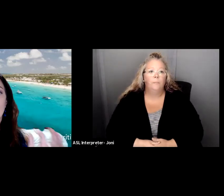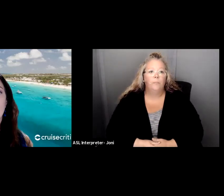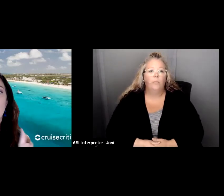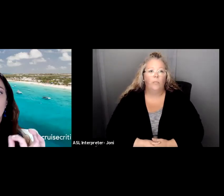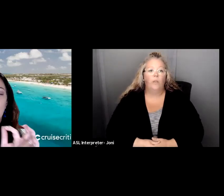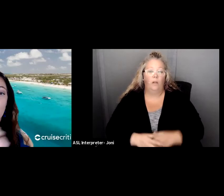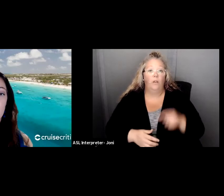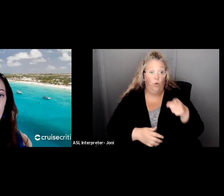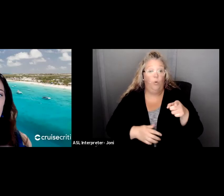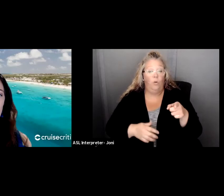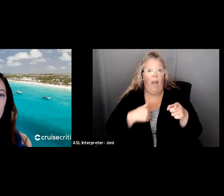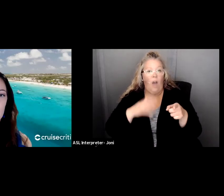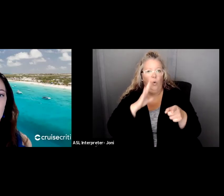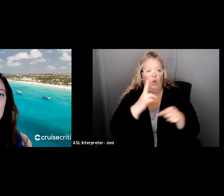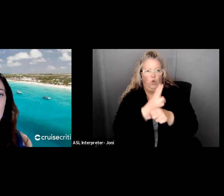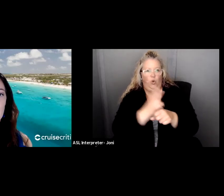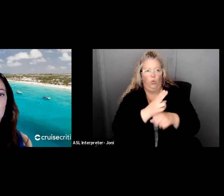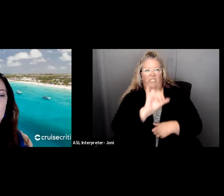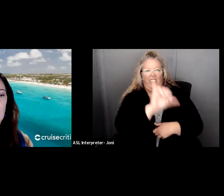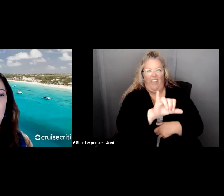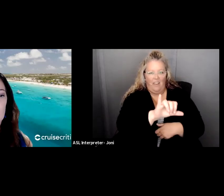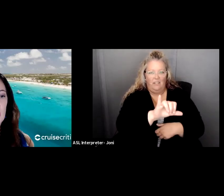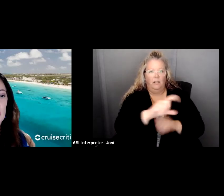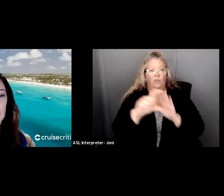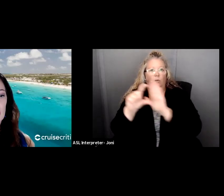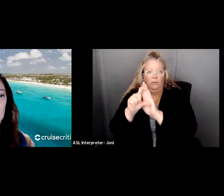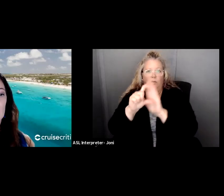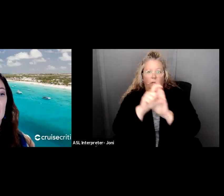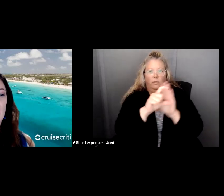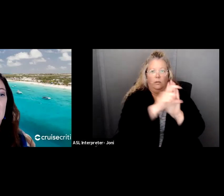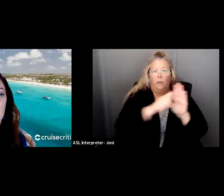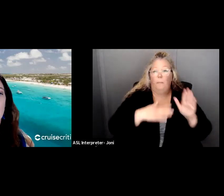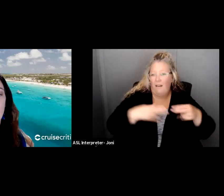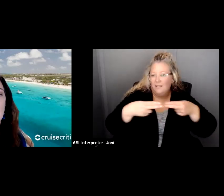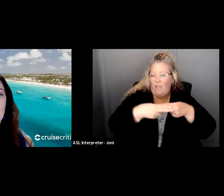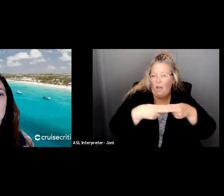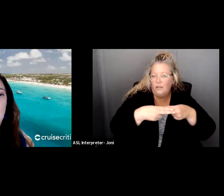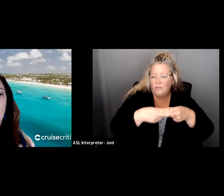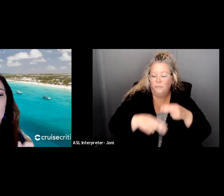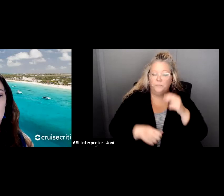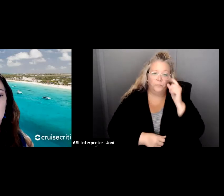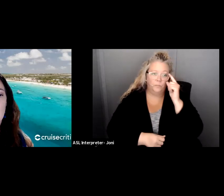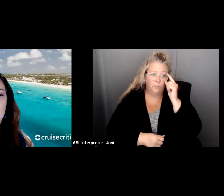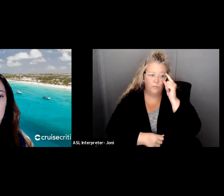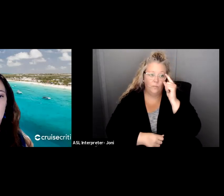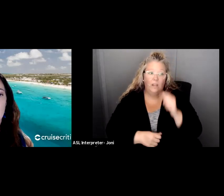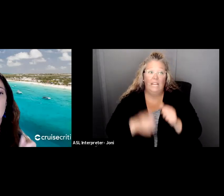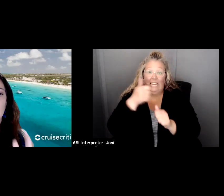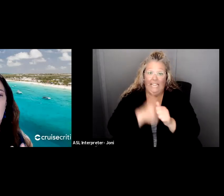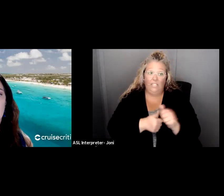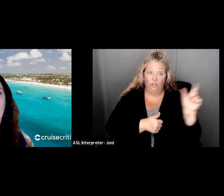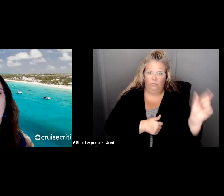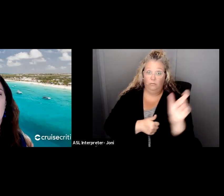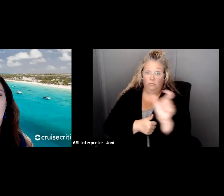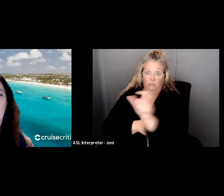about the strategic planning process. So I want to explain it to start. And what each column represents is